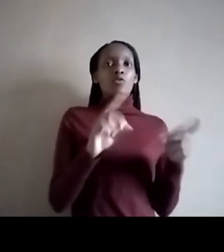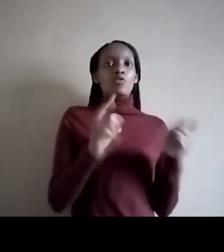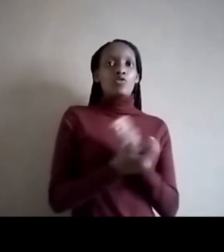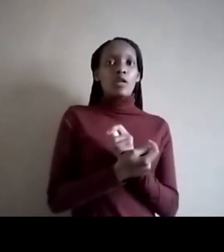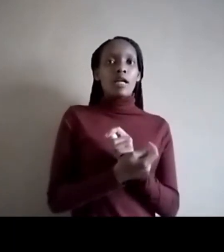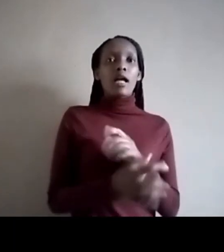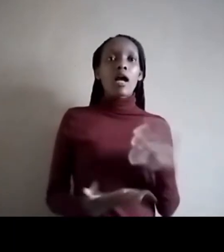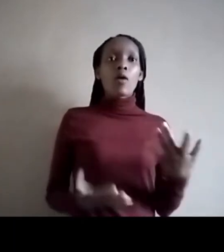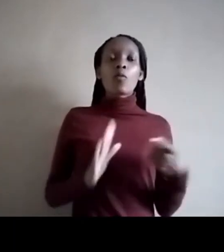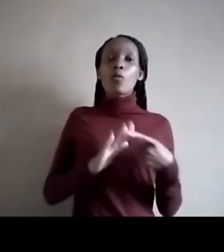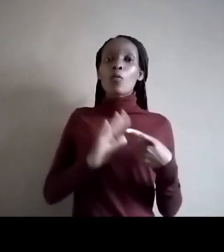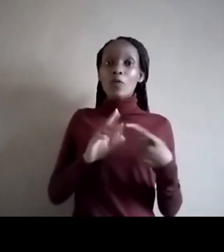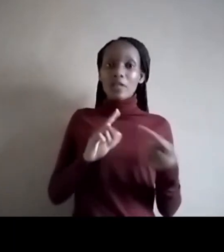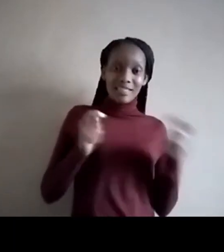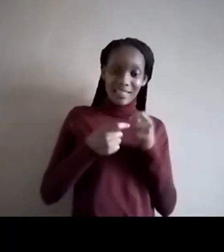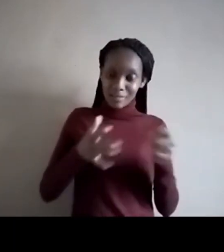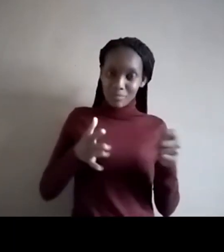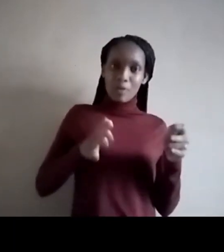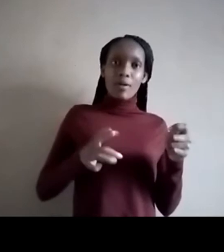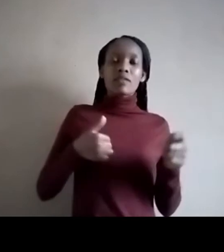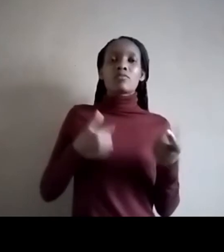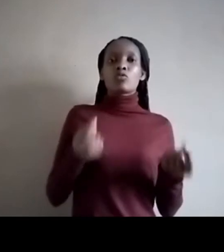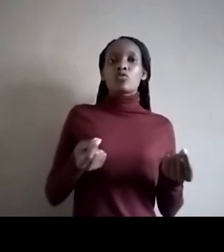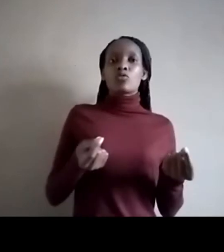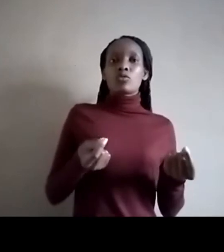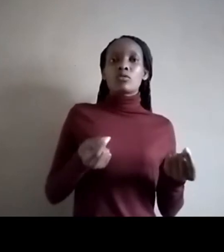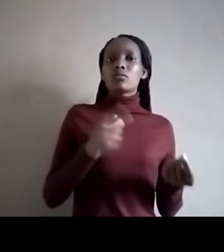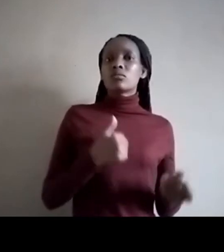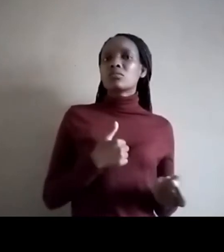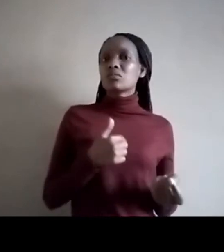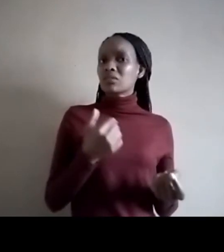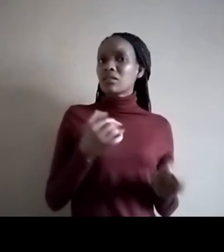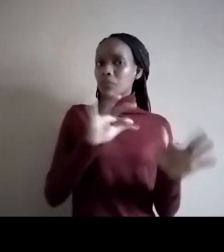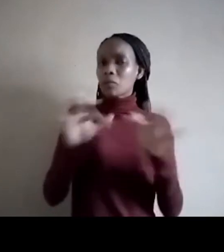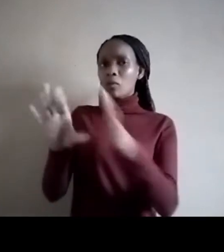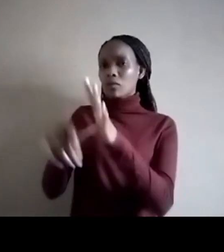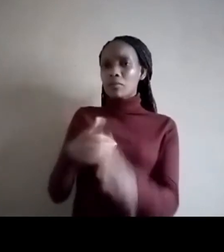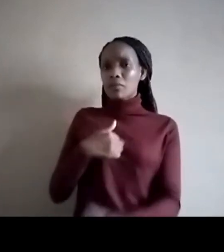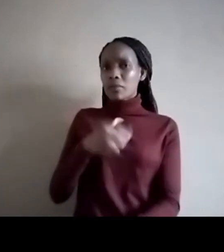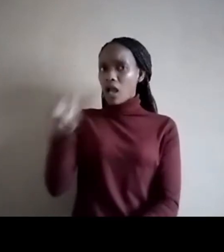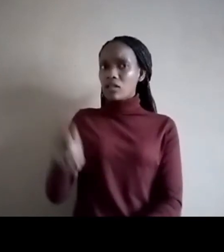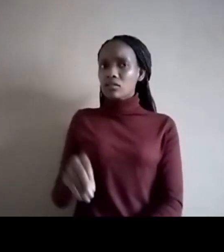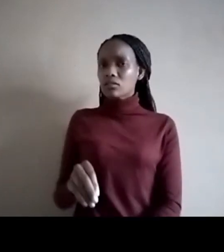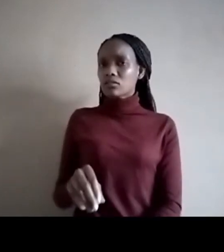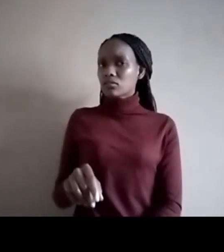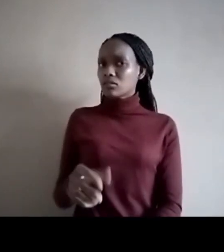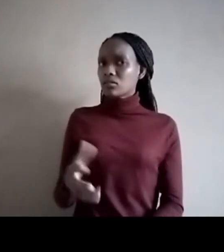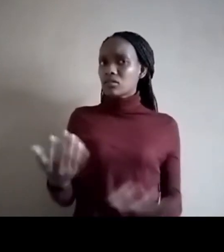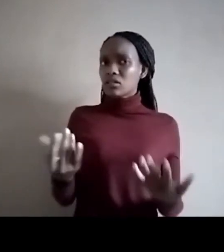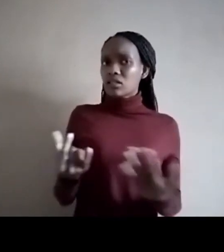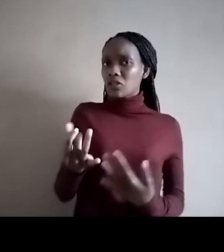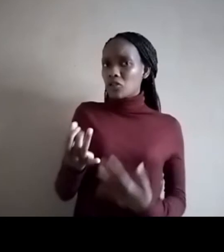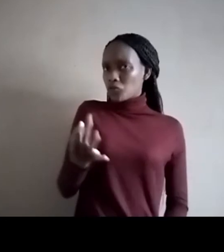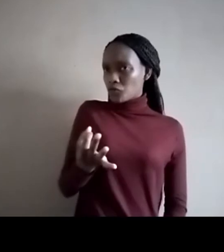the change that they want to be. I still have to ask people with impairments or people with disabilities, if they've really come to